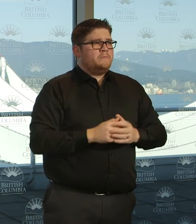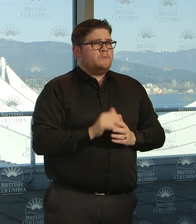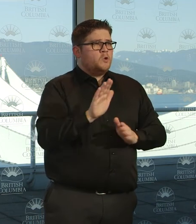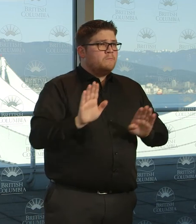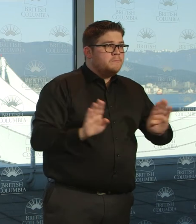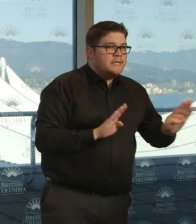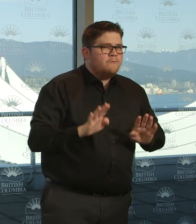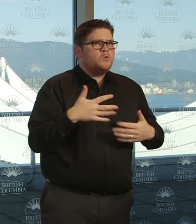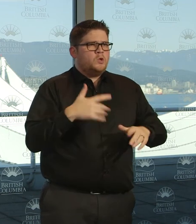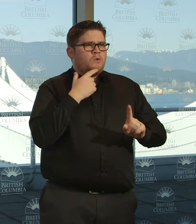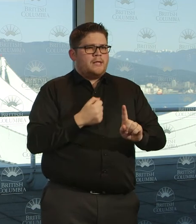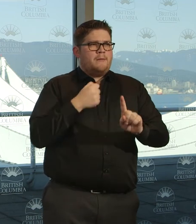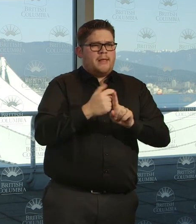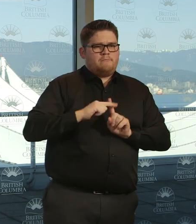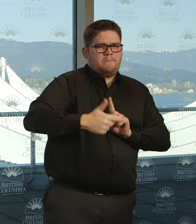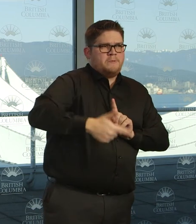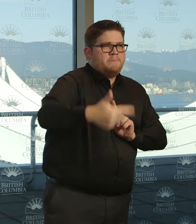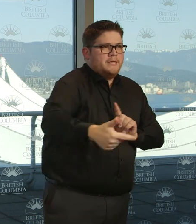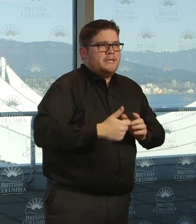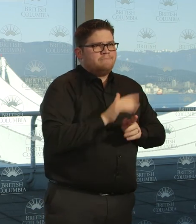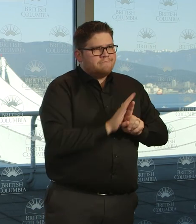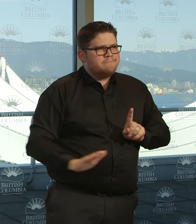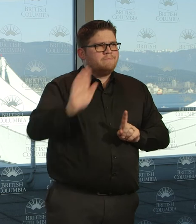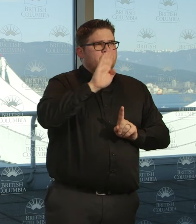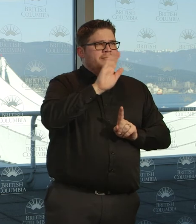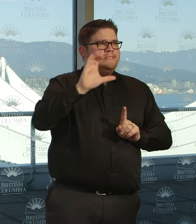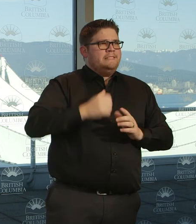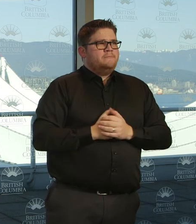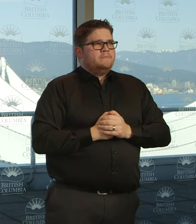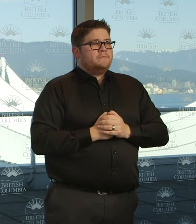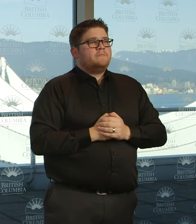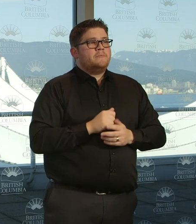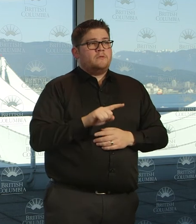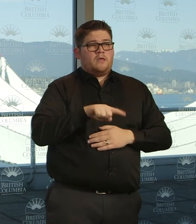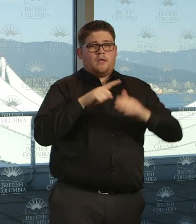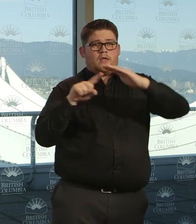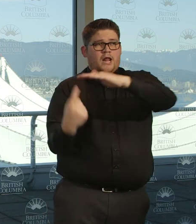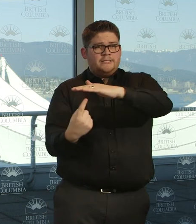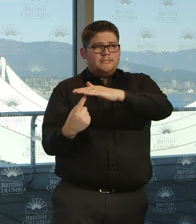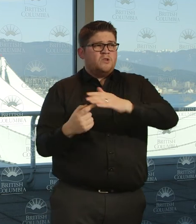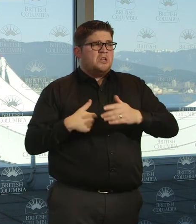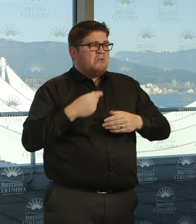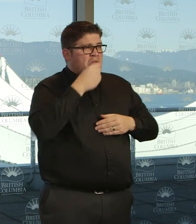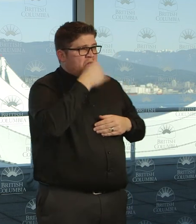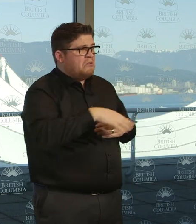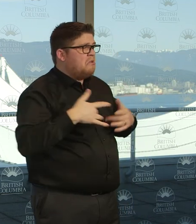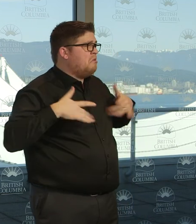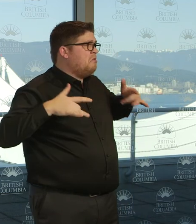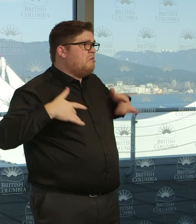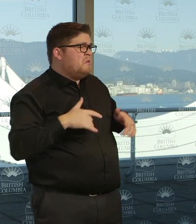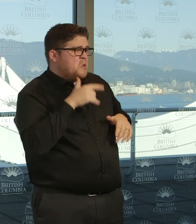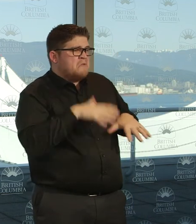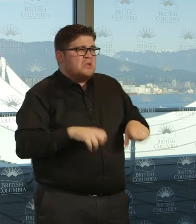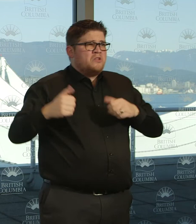between self-isolation and isolating yourself from the responsible action we all need to take together. So